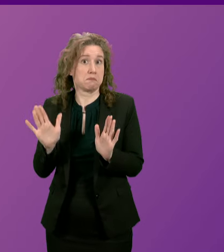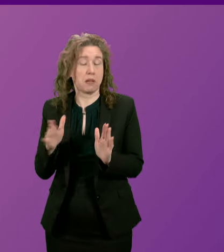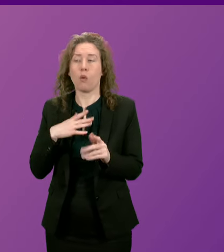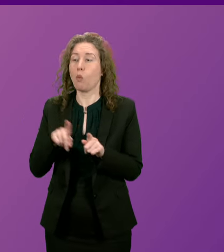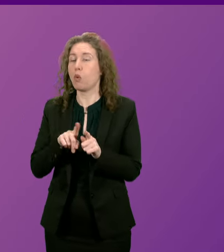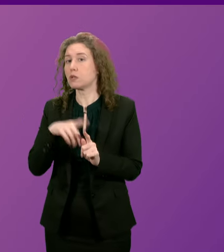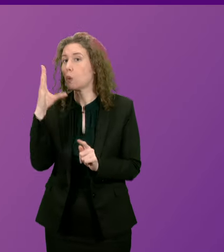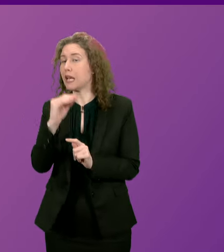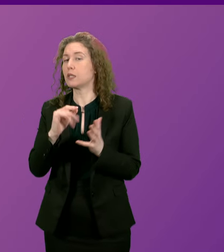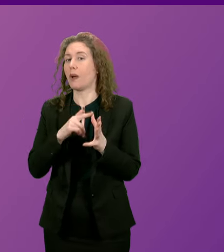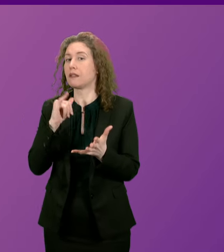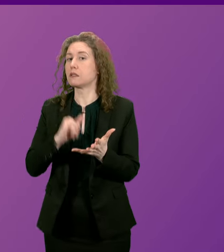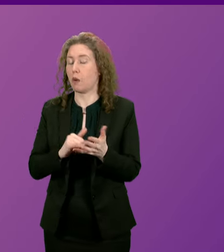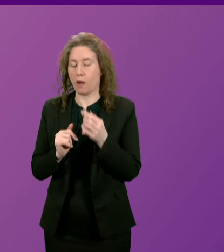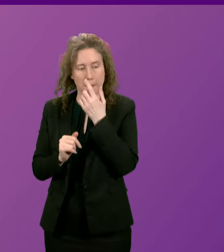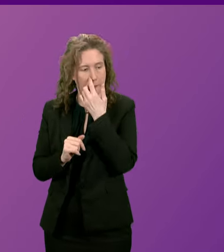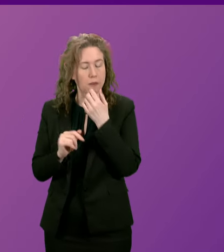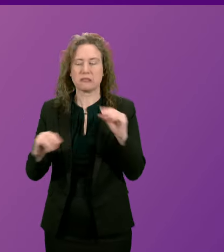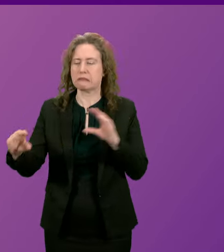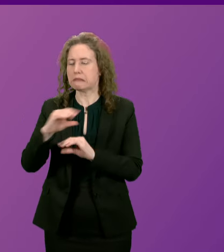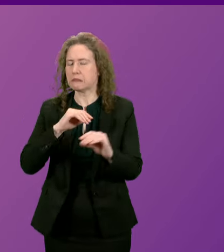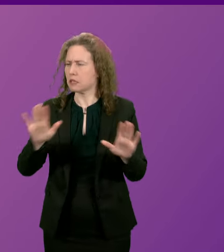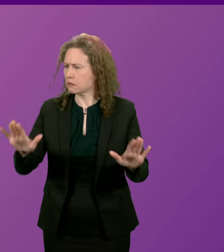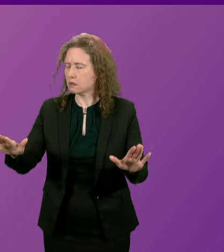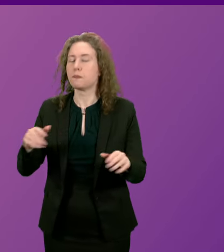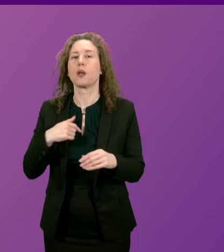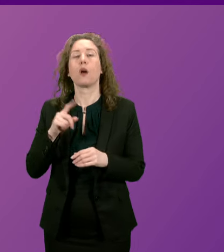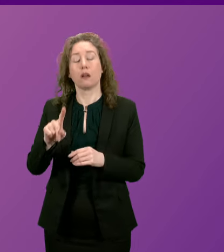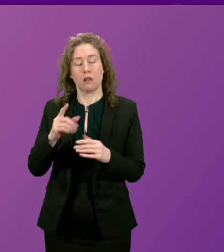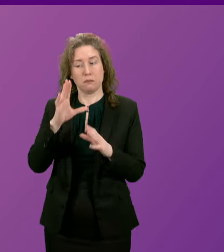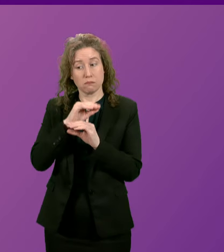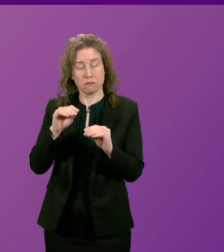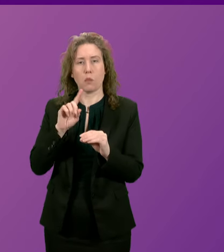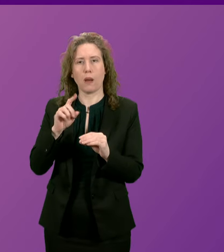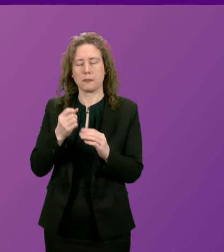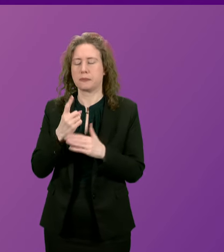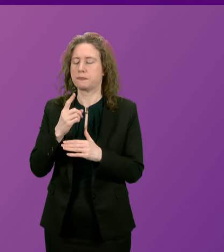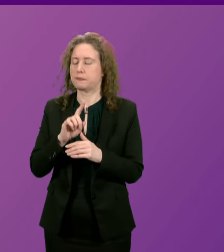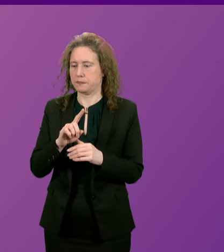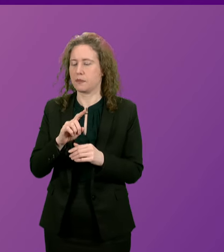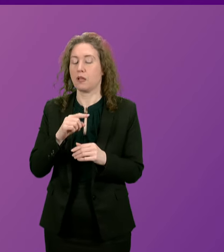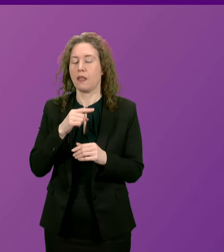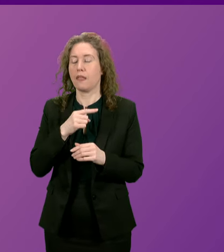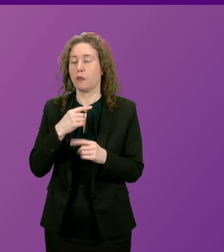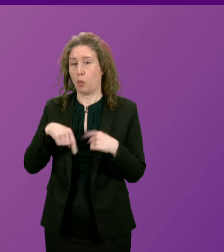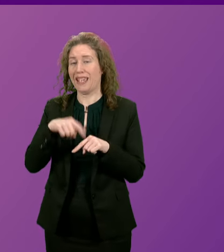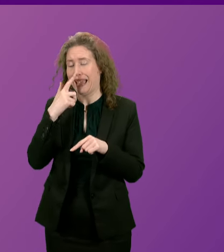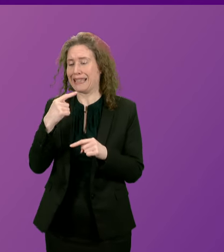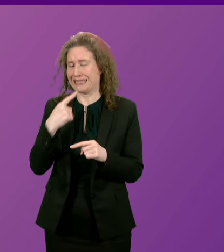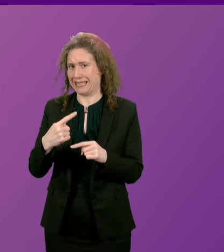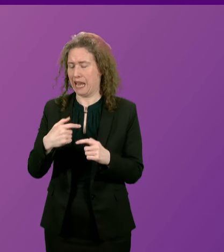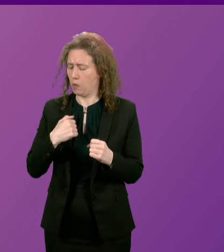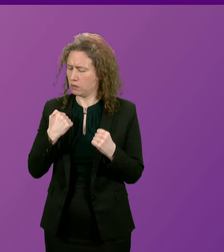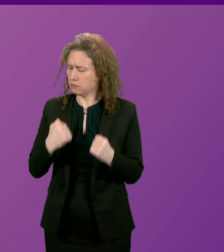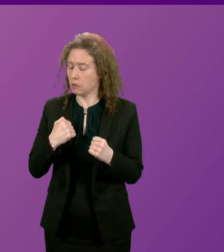also say to Anna Sauer, whoever succeeds me, what they can say unequivocally is that we stand proud